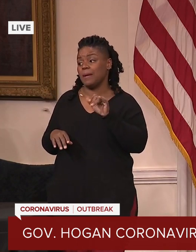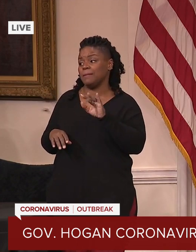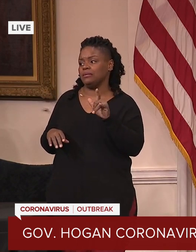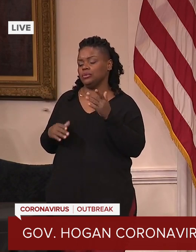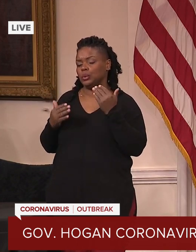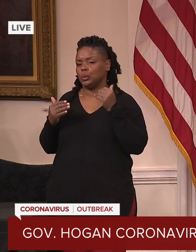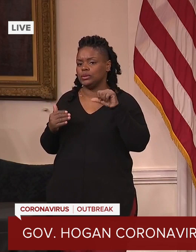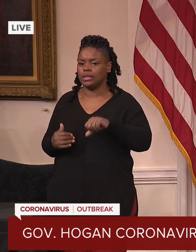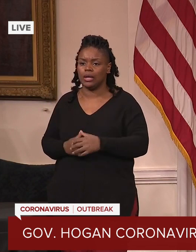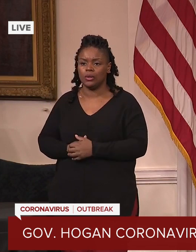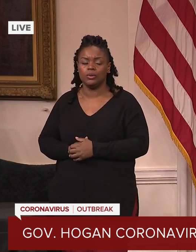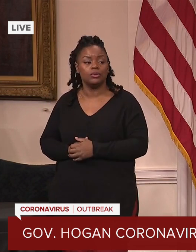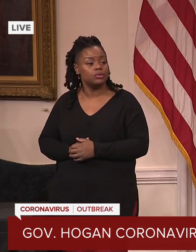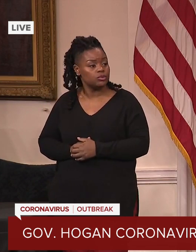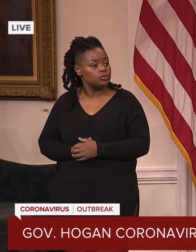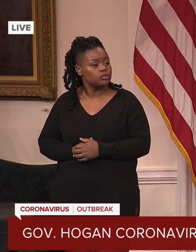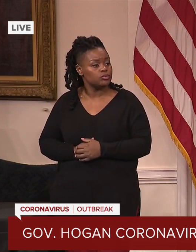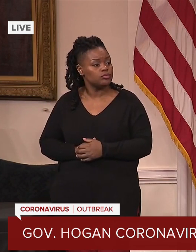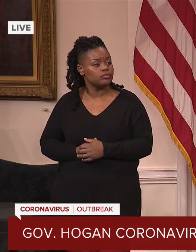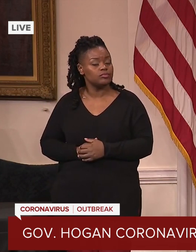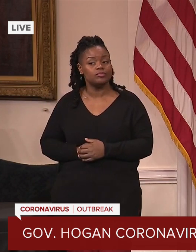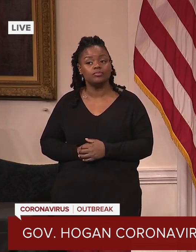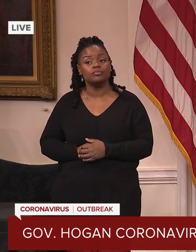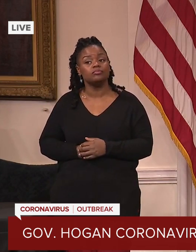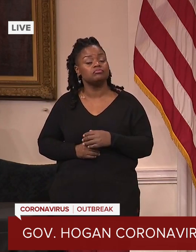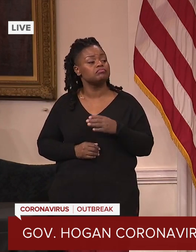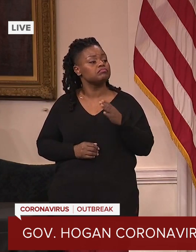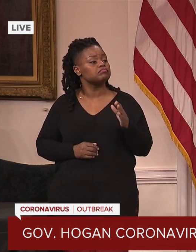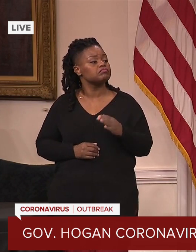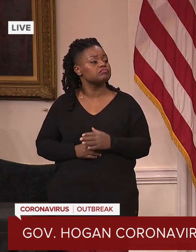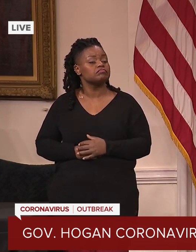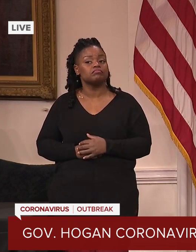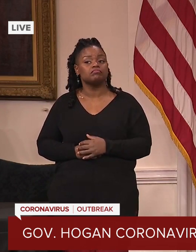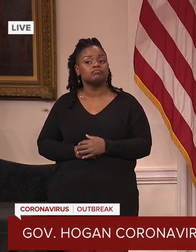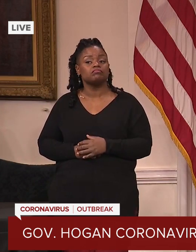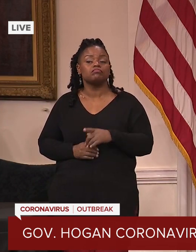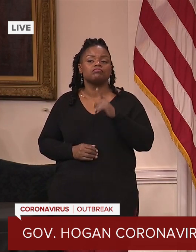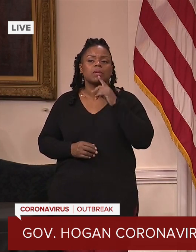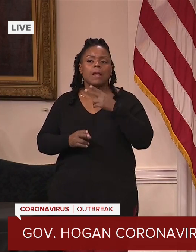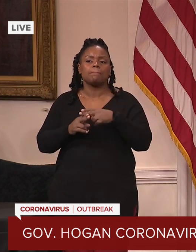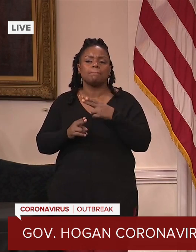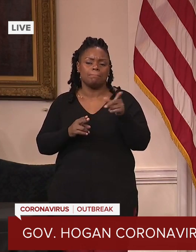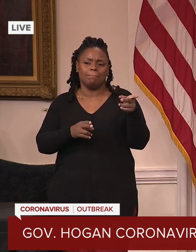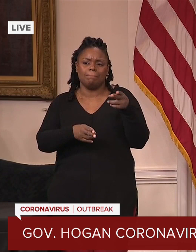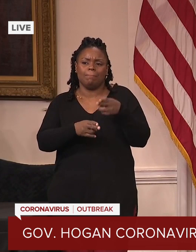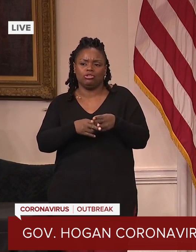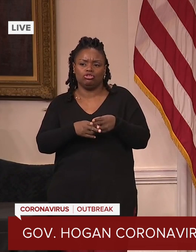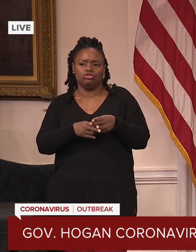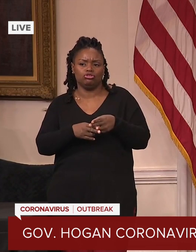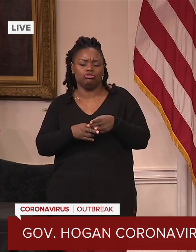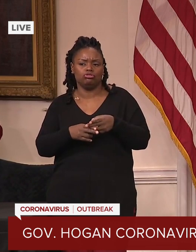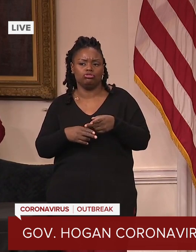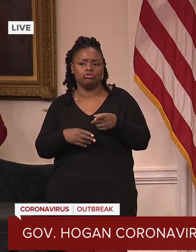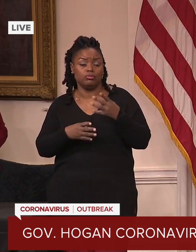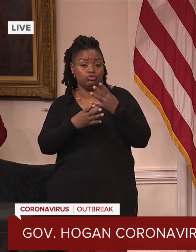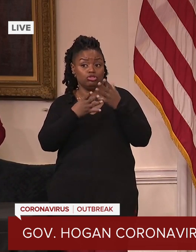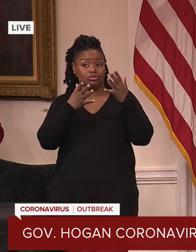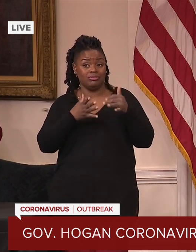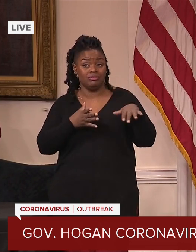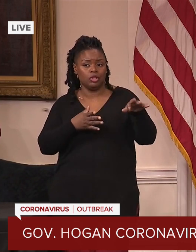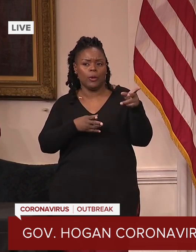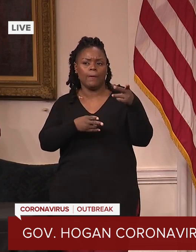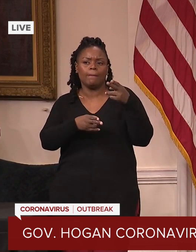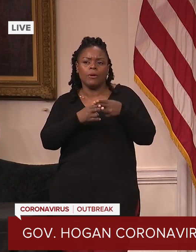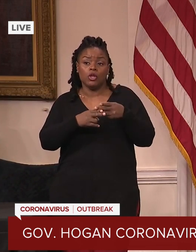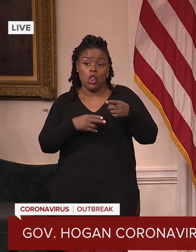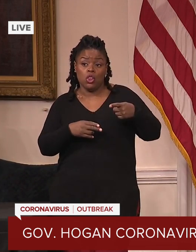I thought about prison inmates in one of the phases on there was high risk inmates. But